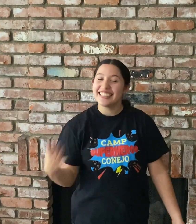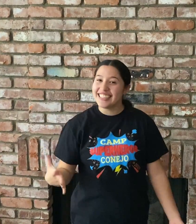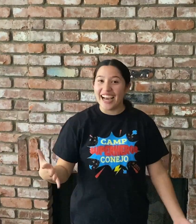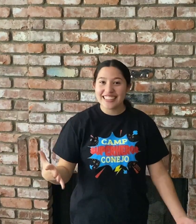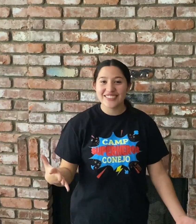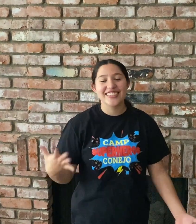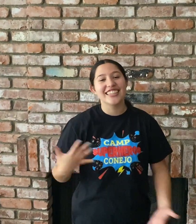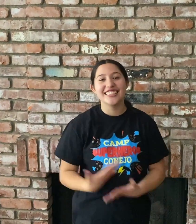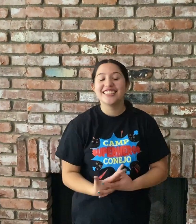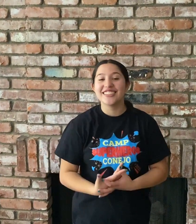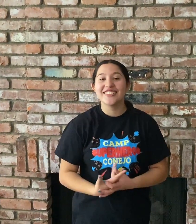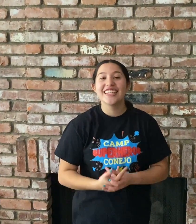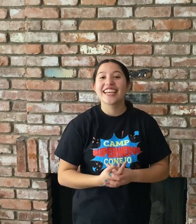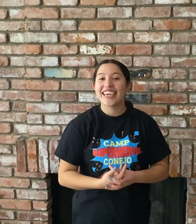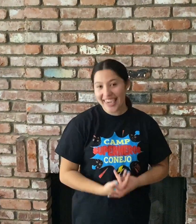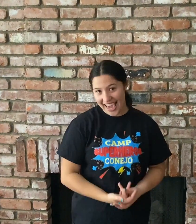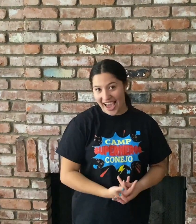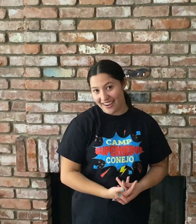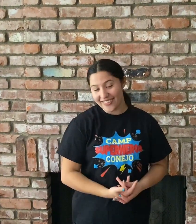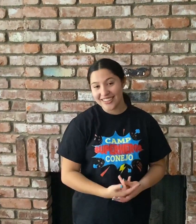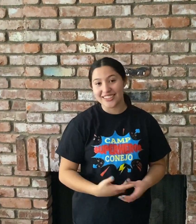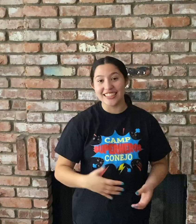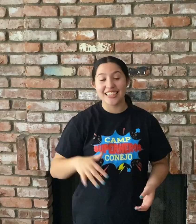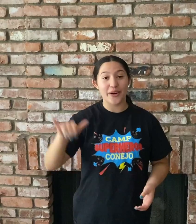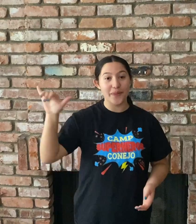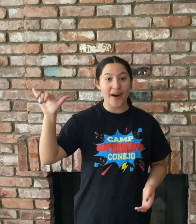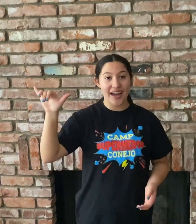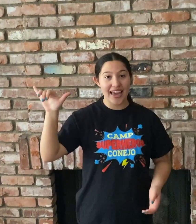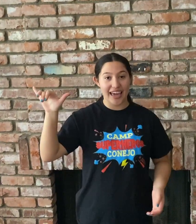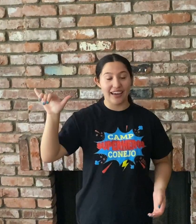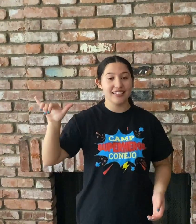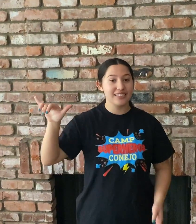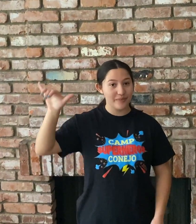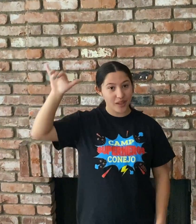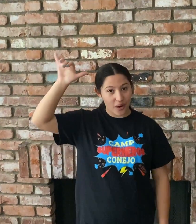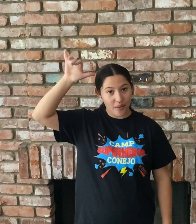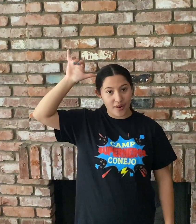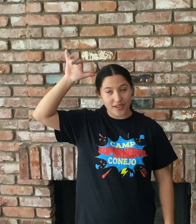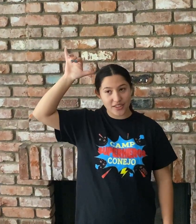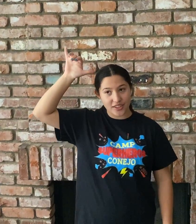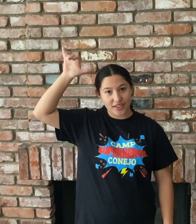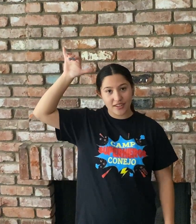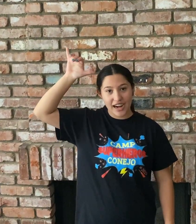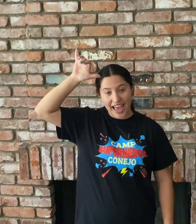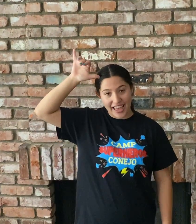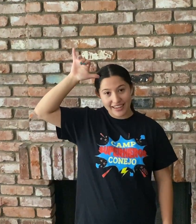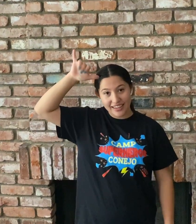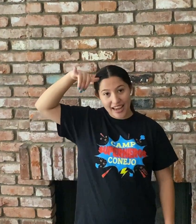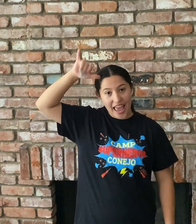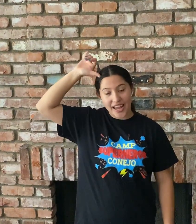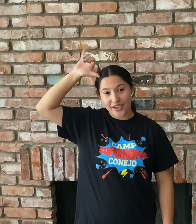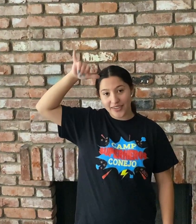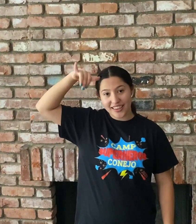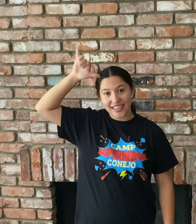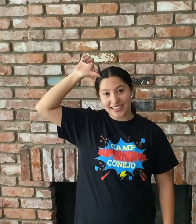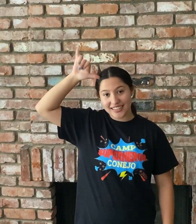Next we're going to do cow. So you're going to take a Y hand, go on your head, and go like this.